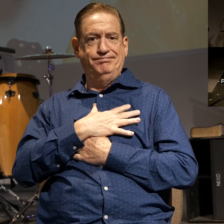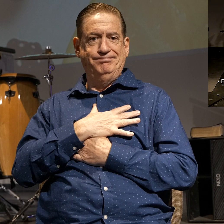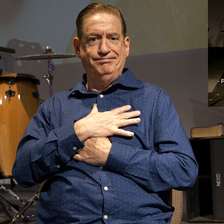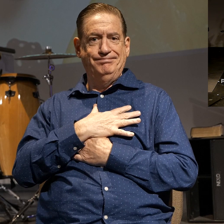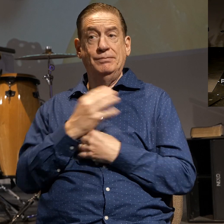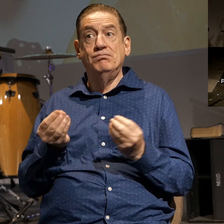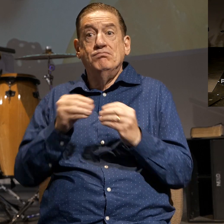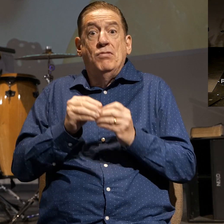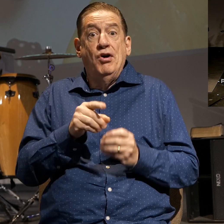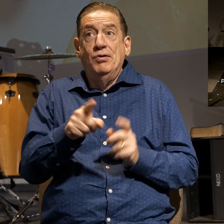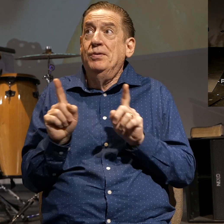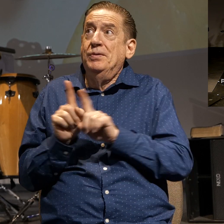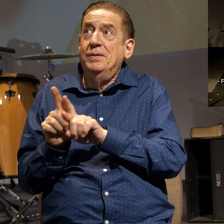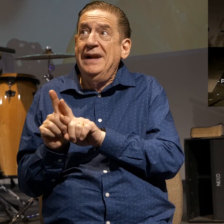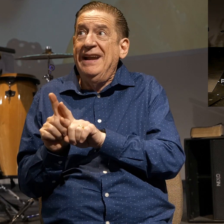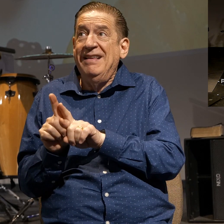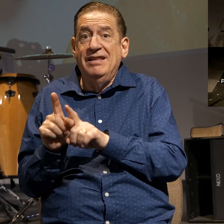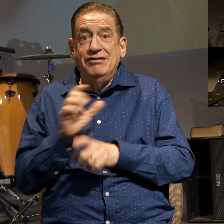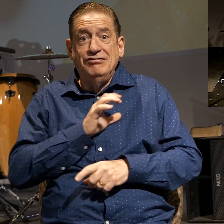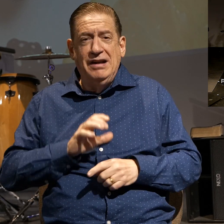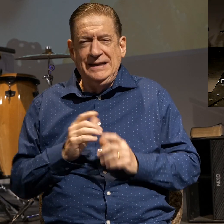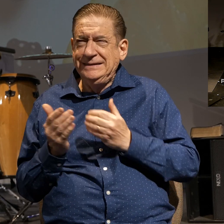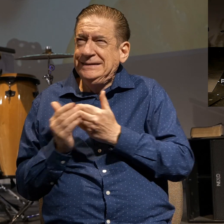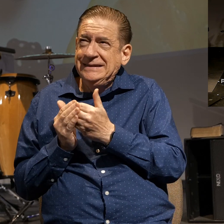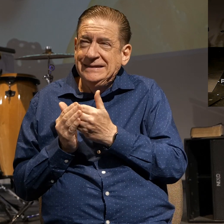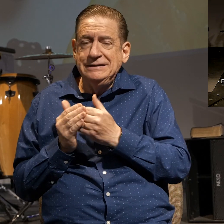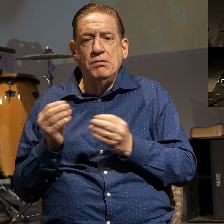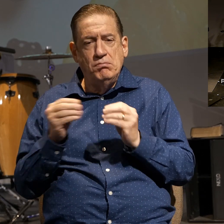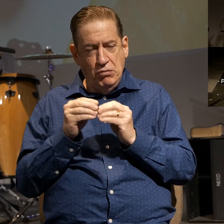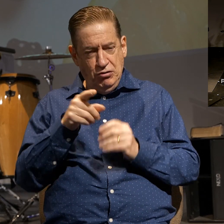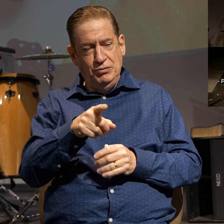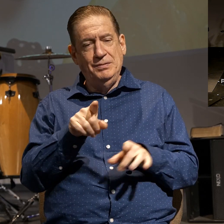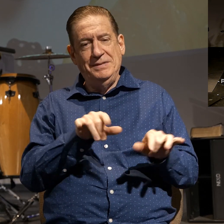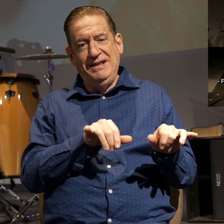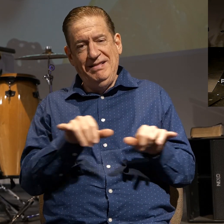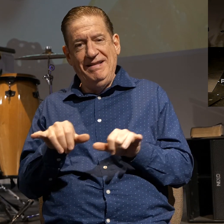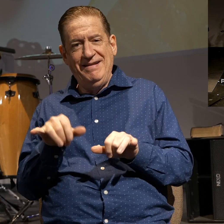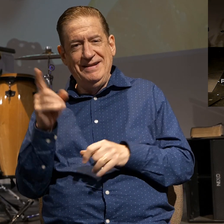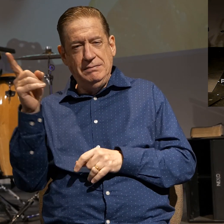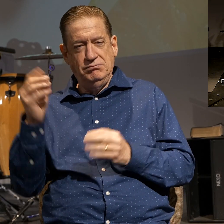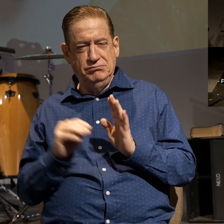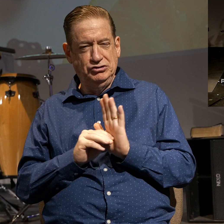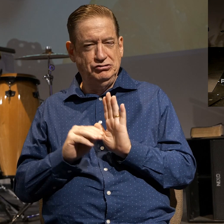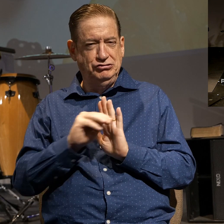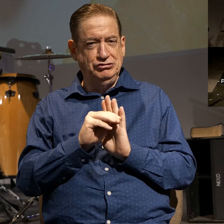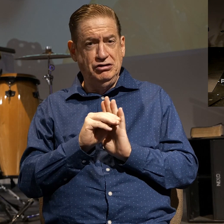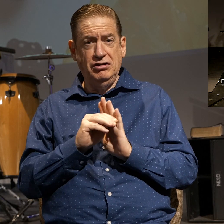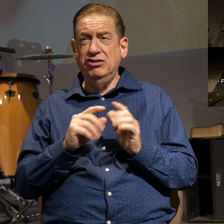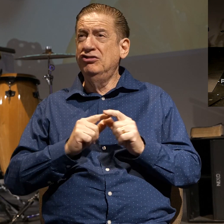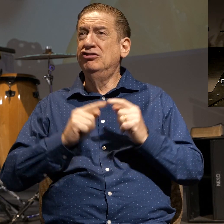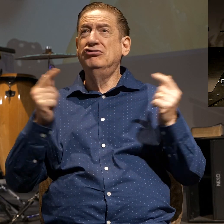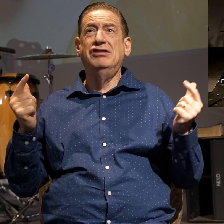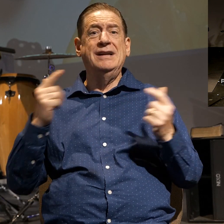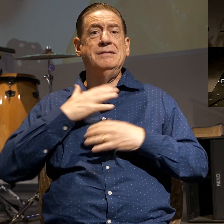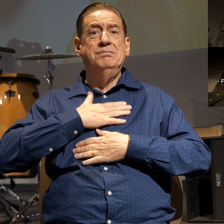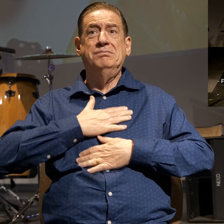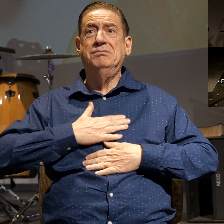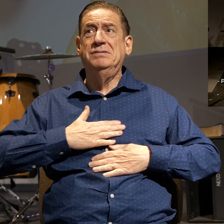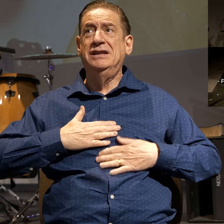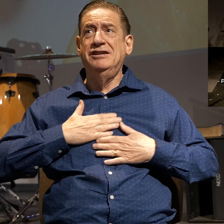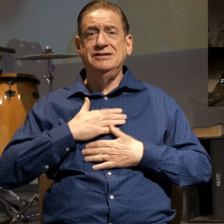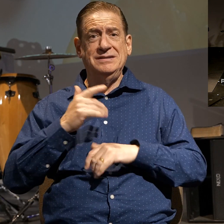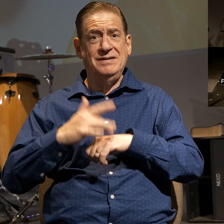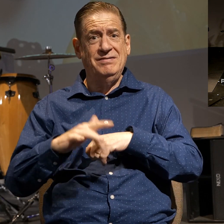you are with Christ intimacy the more you'll be like him maturity the greatest pleasures available to the